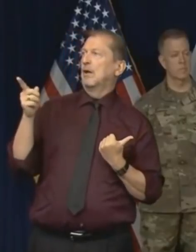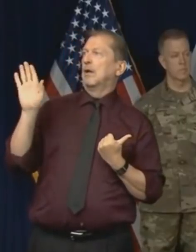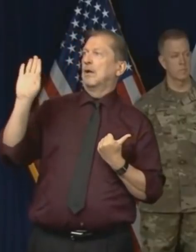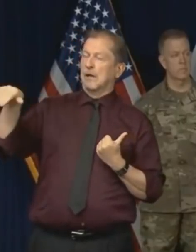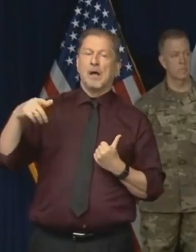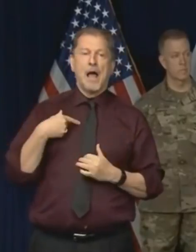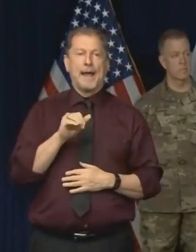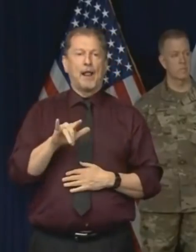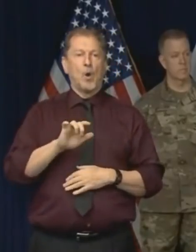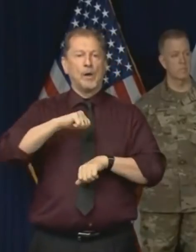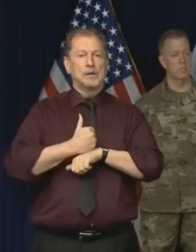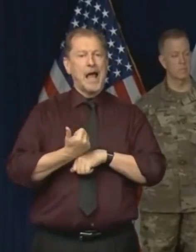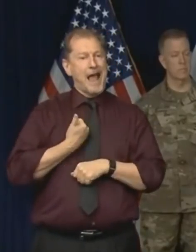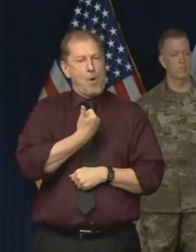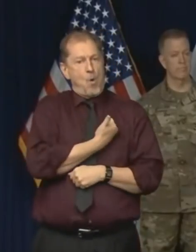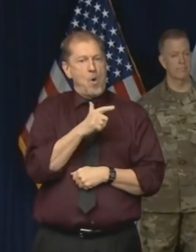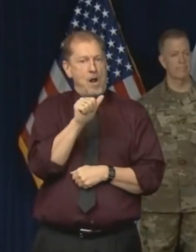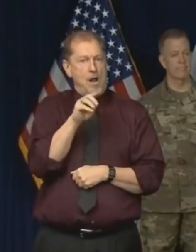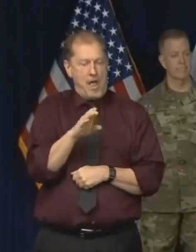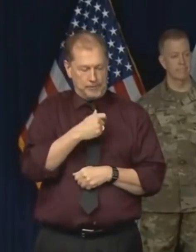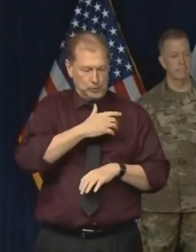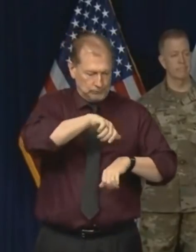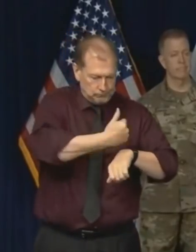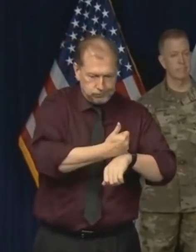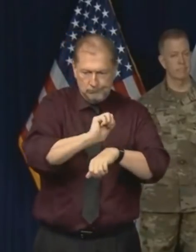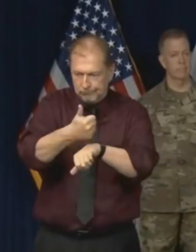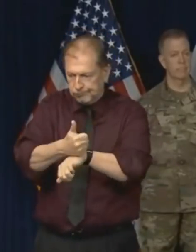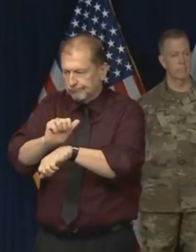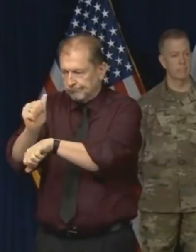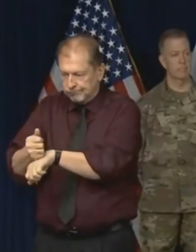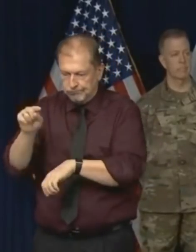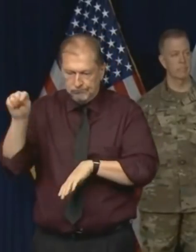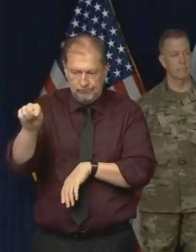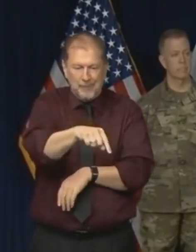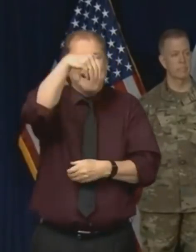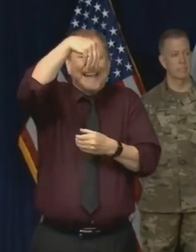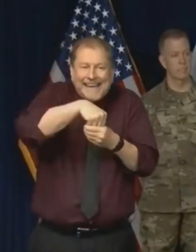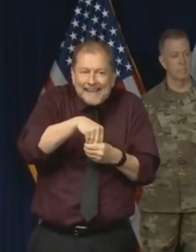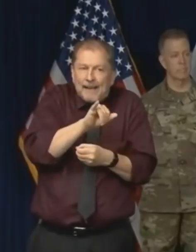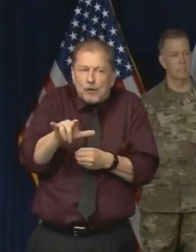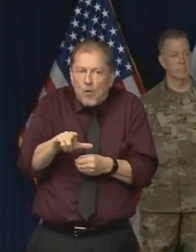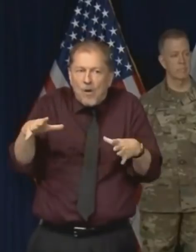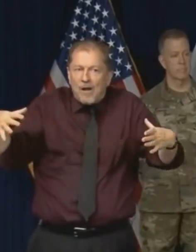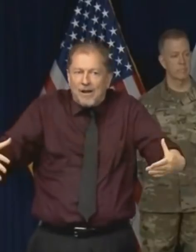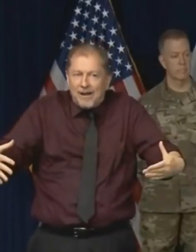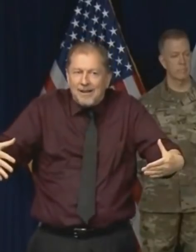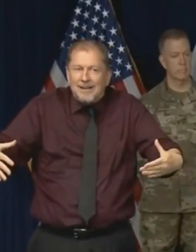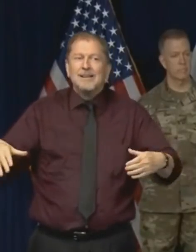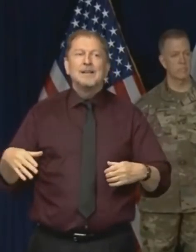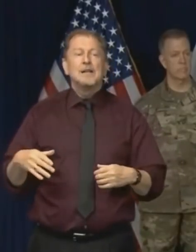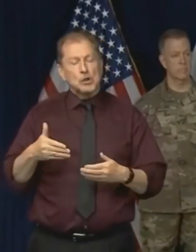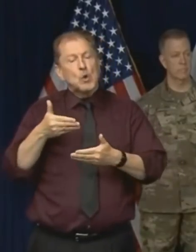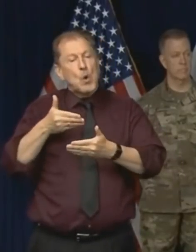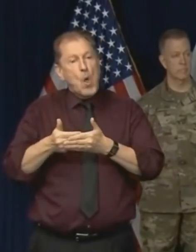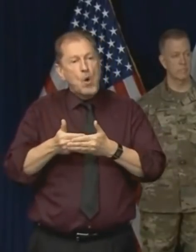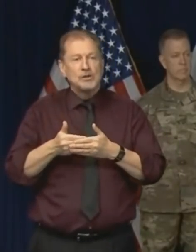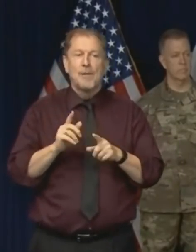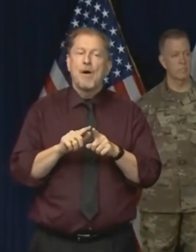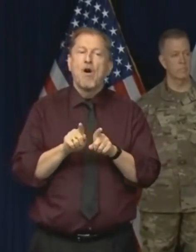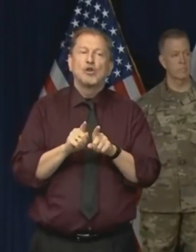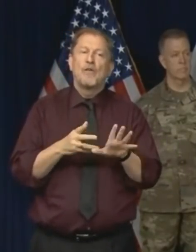build up, not just started, we've been doing it for some time now, building up our resources within the state. It's not just because it's closer by